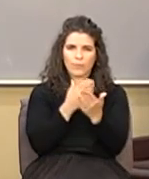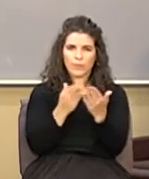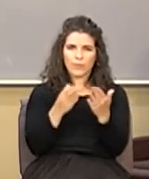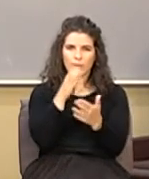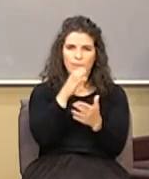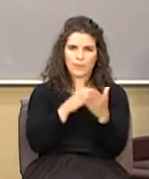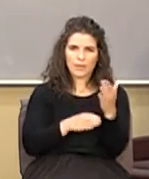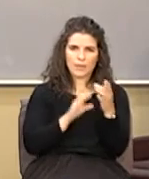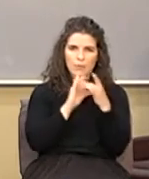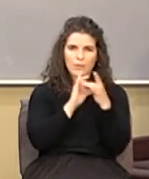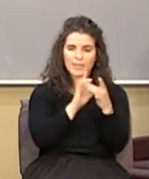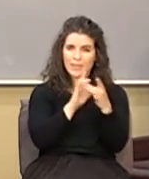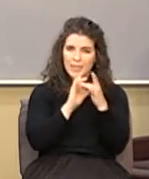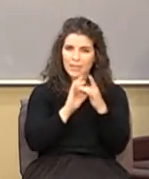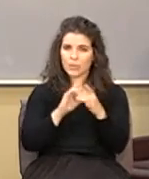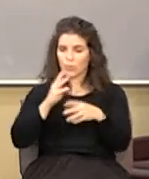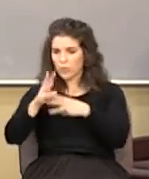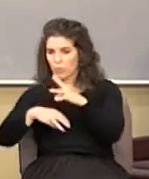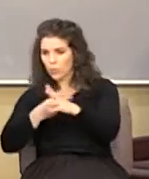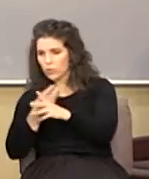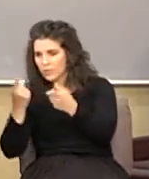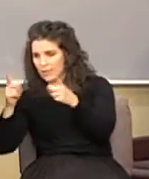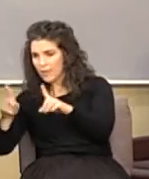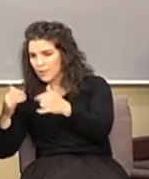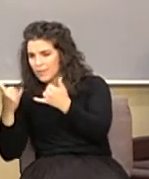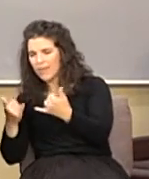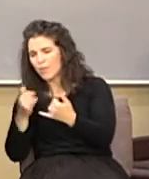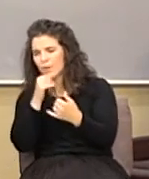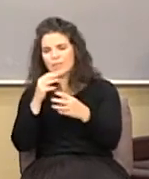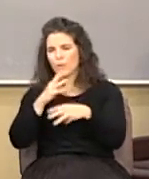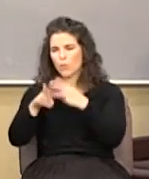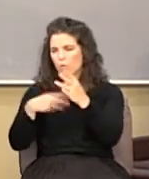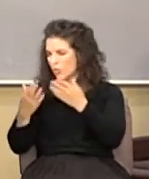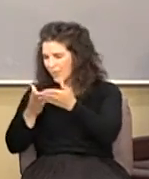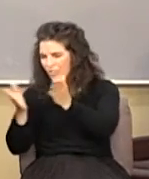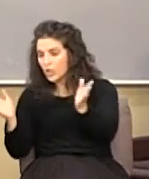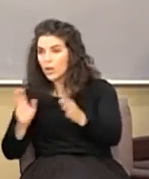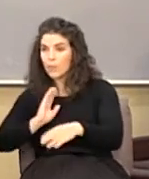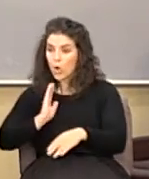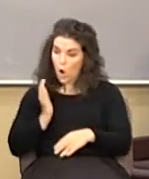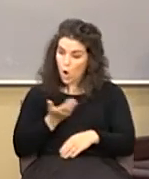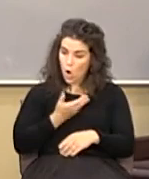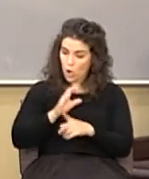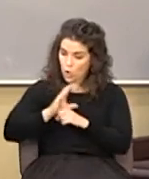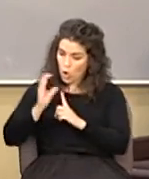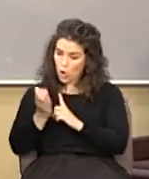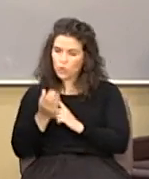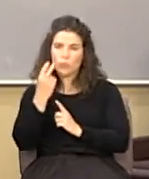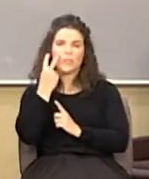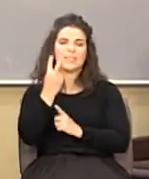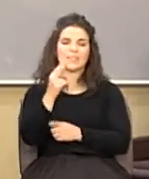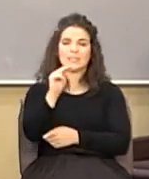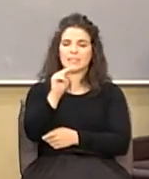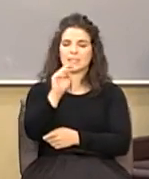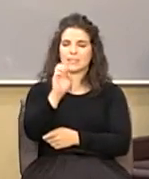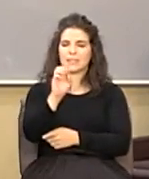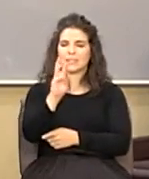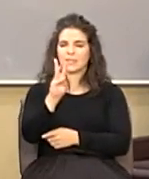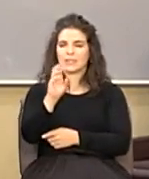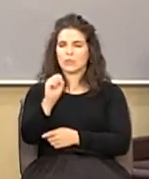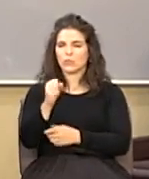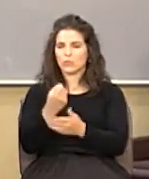what's going on in our world today. And I say our world, I don't mean in general. I mean in our culture, what you're seeing on the news the last couple of weeks,